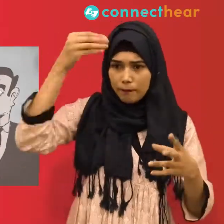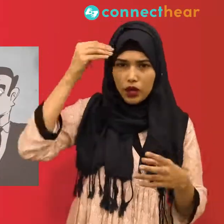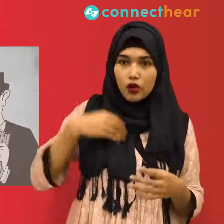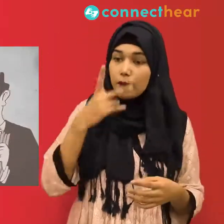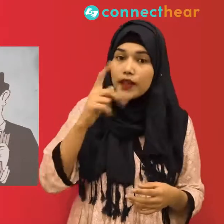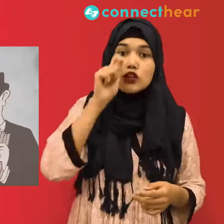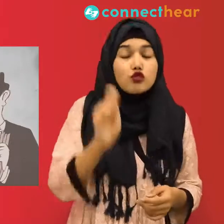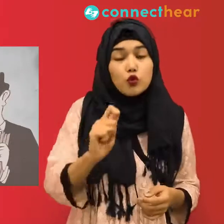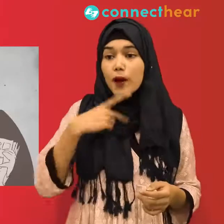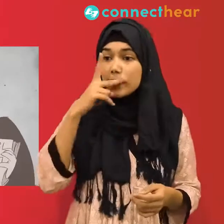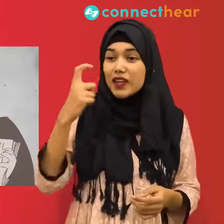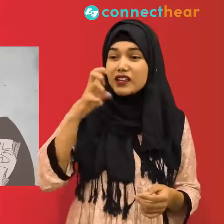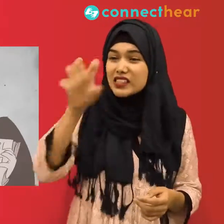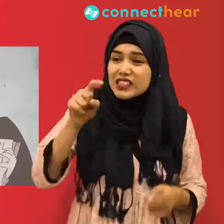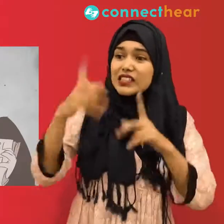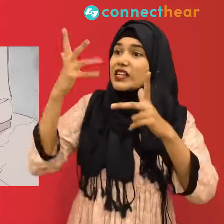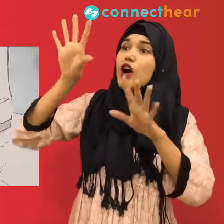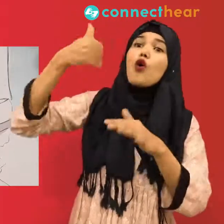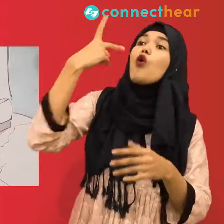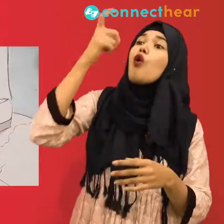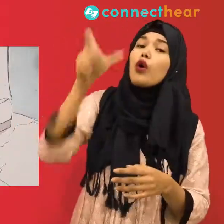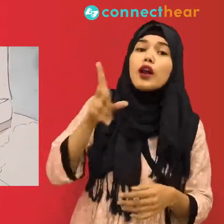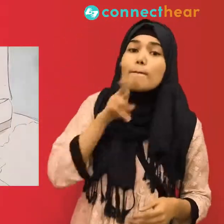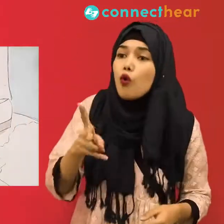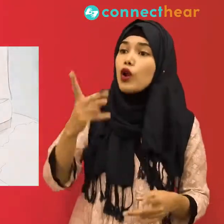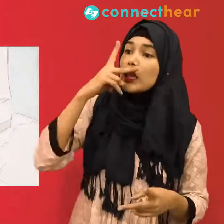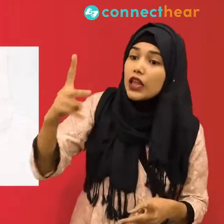giving the truth more time to put on its shoes. And